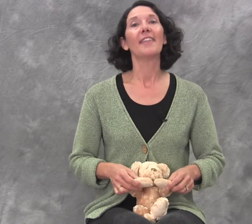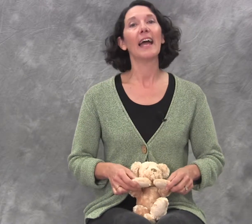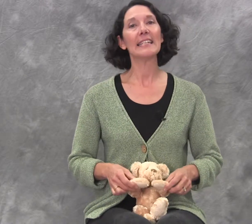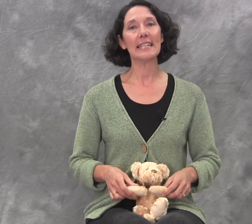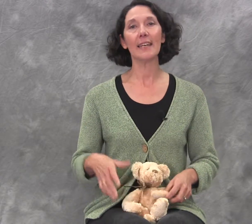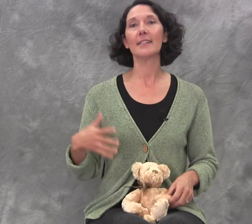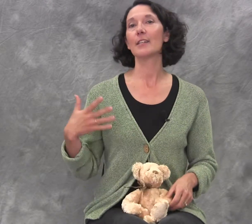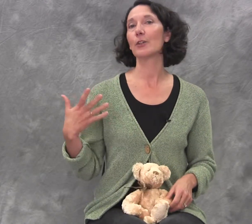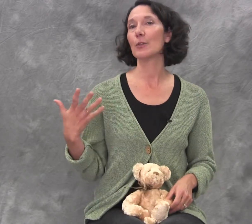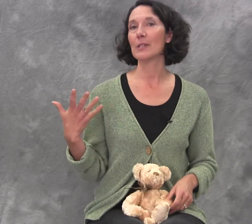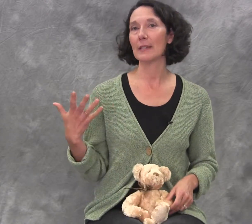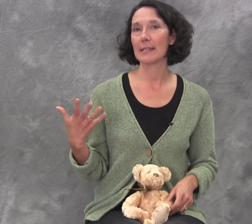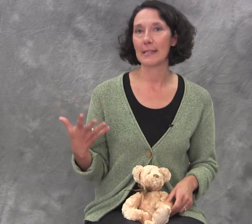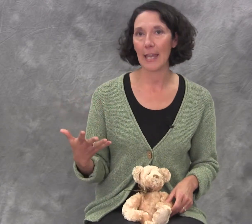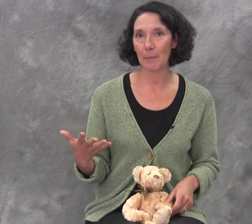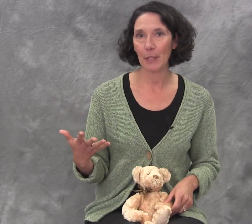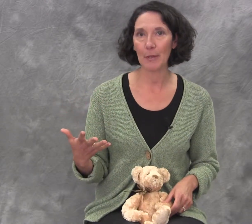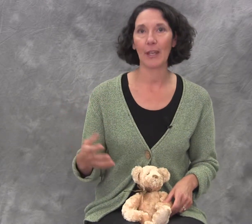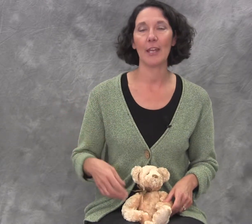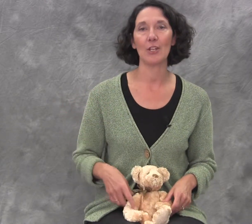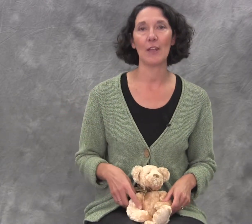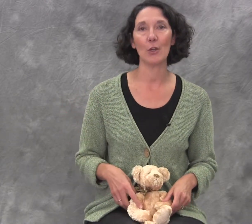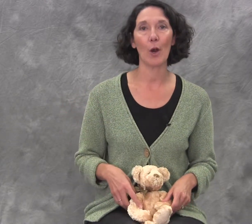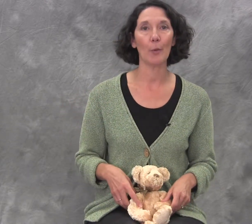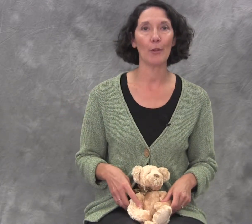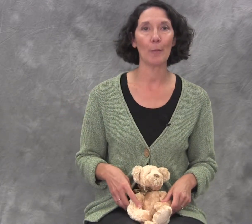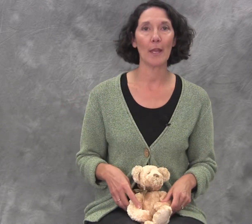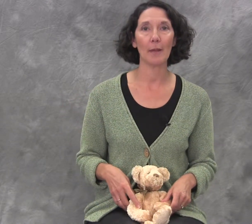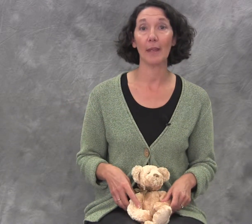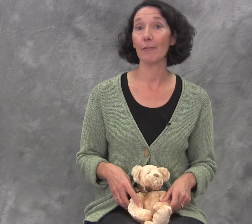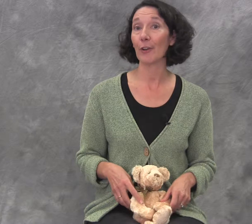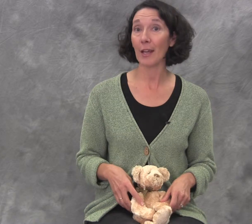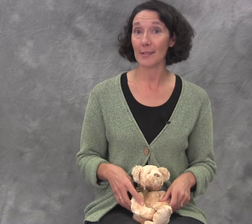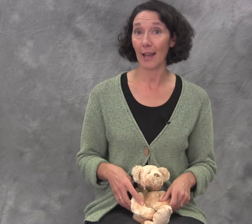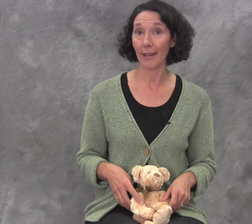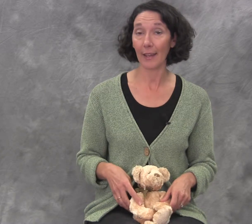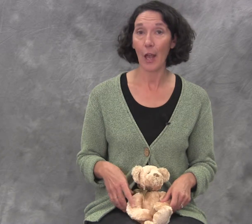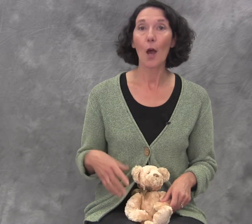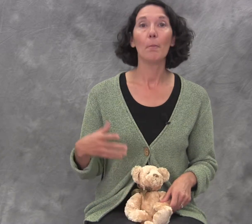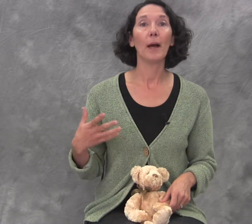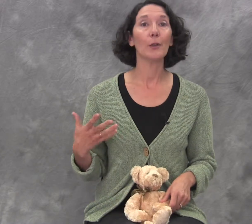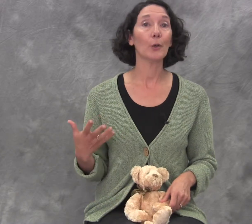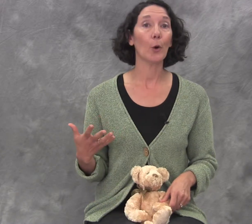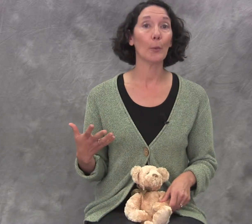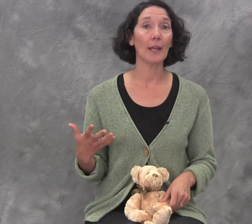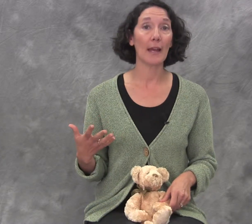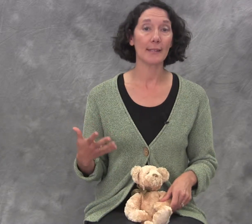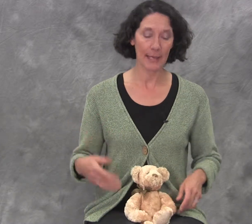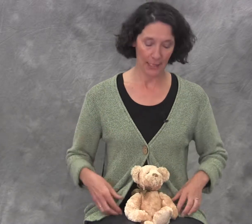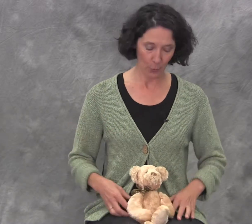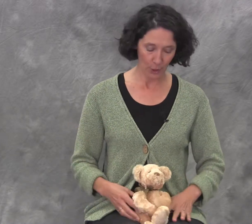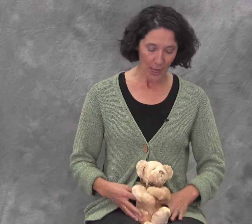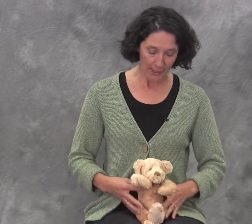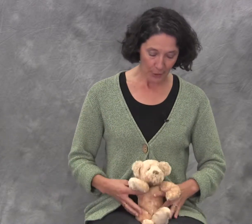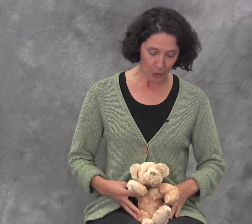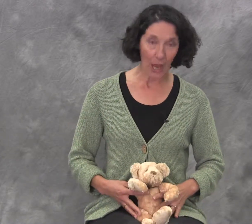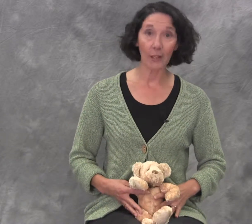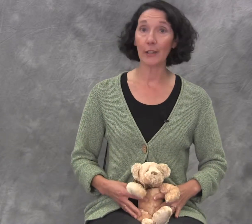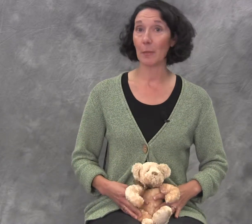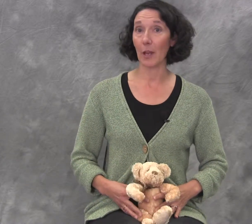The idea is that you're using the same communication that you are with your baby if you're not signing but you're incorporating that sign language. Now your child could